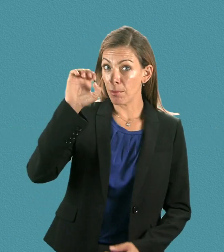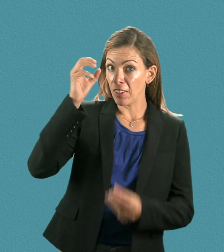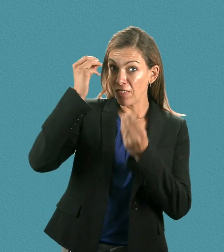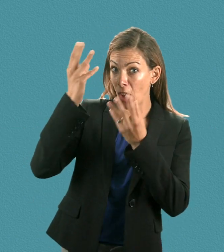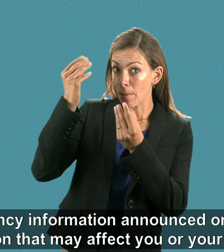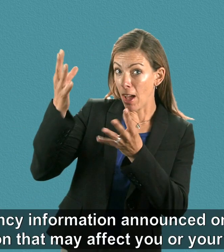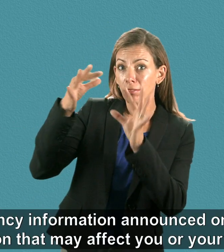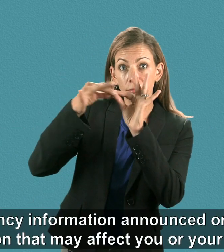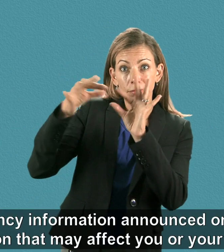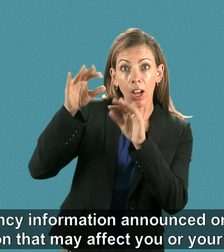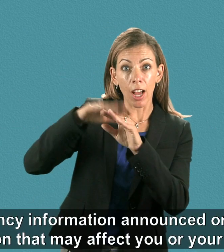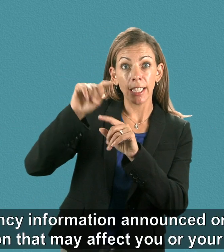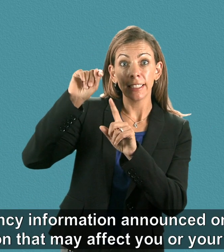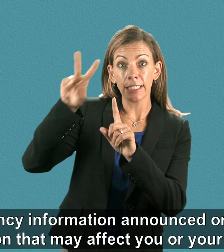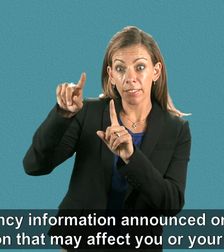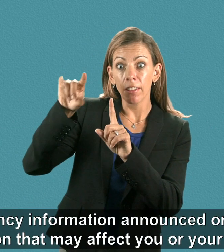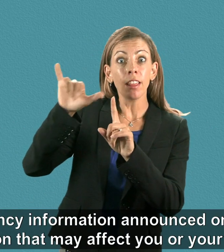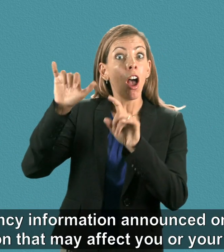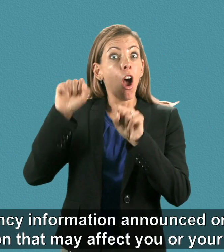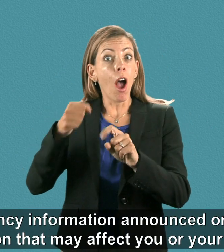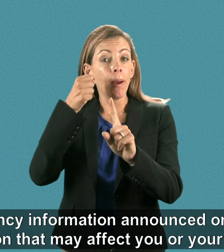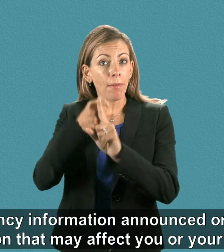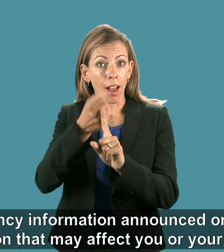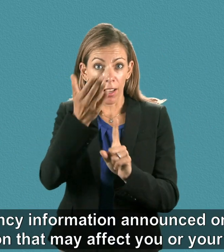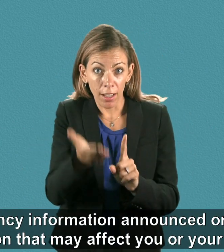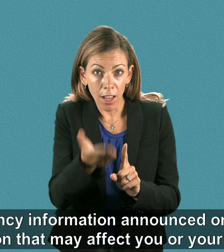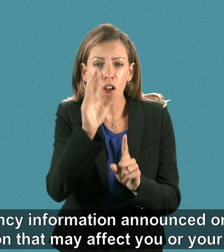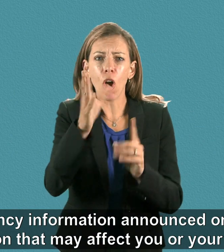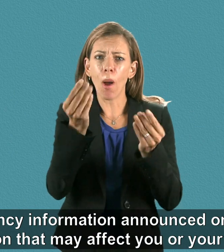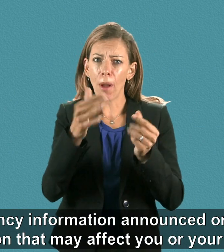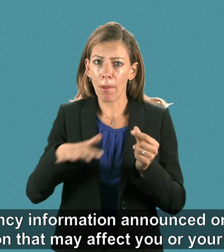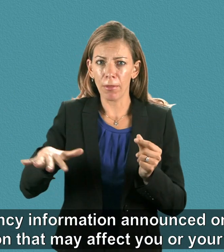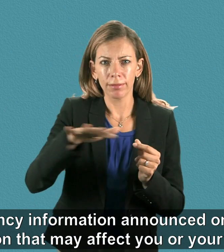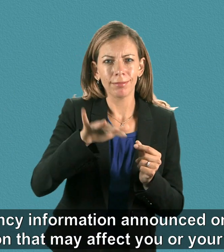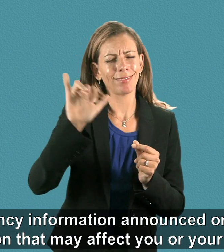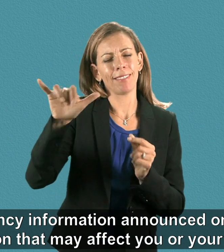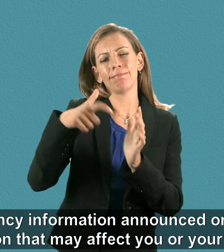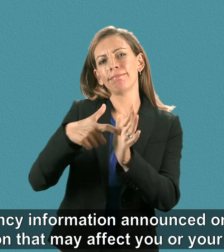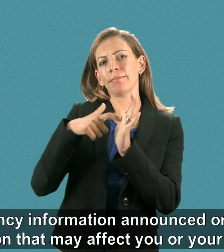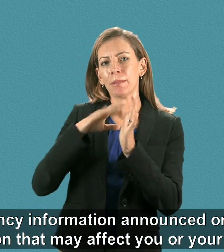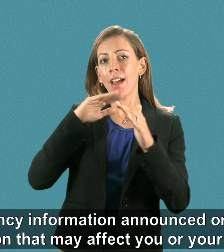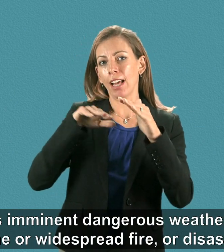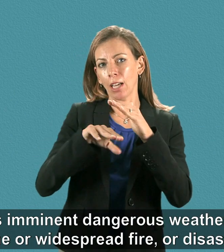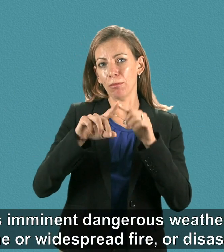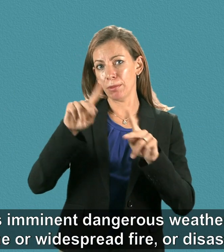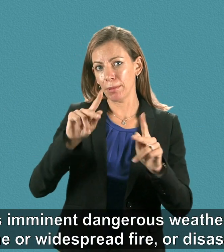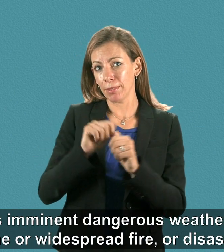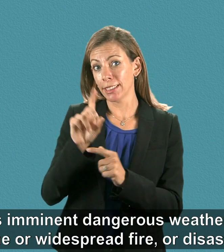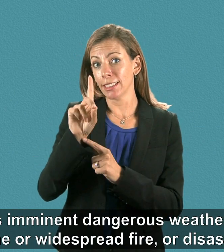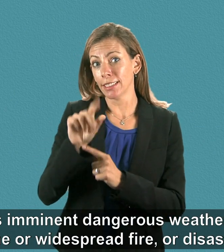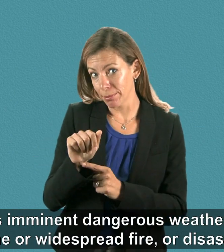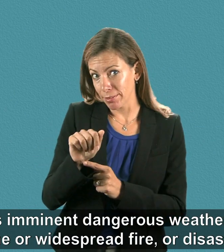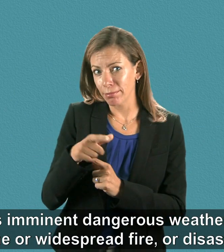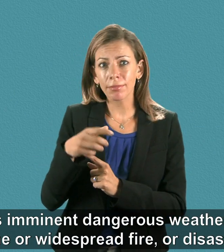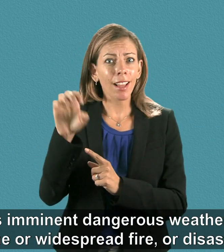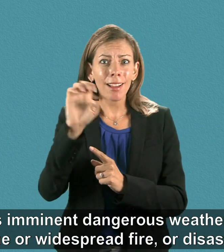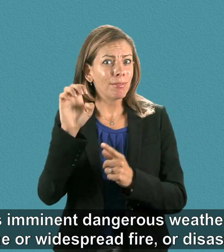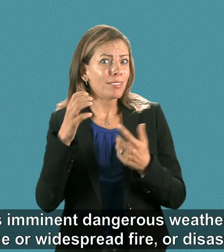Emergency information announced on television that may affect you or your property, such as imminent dangerous weather,